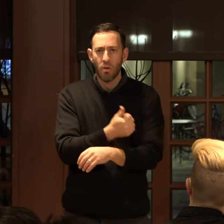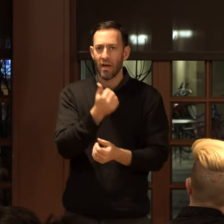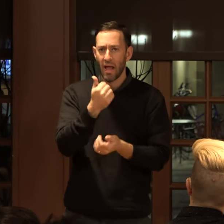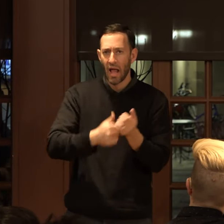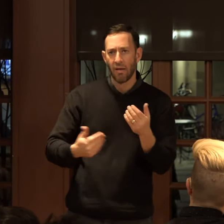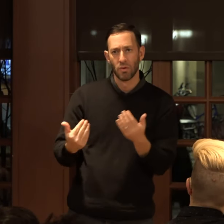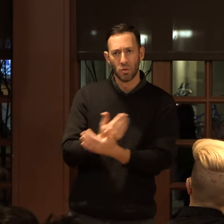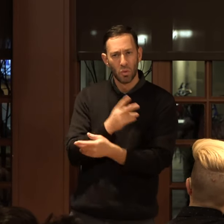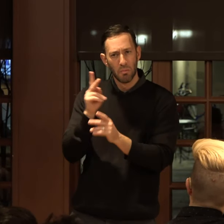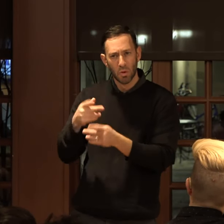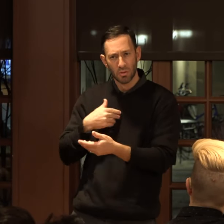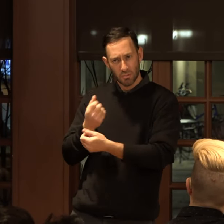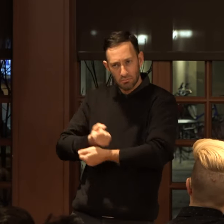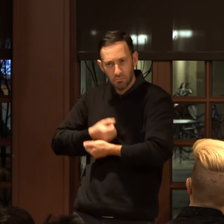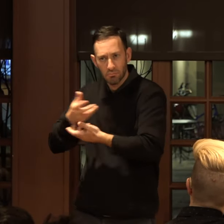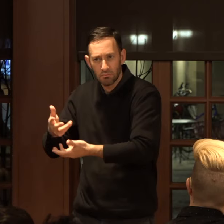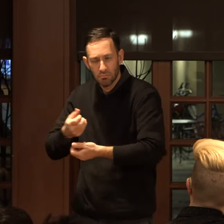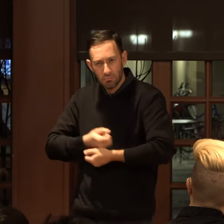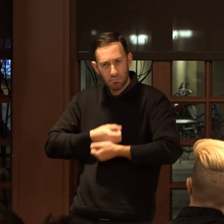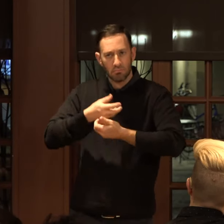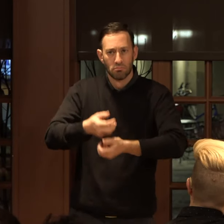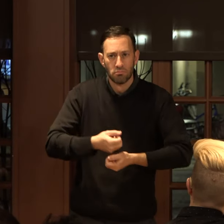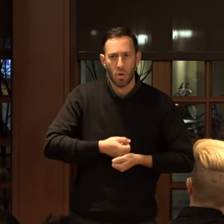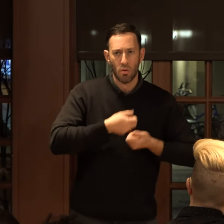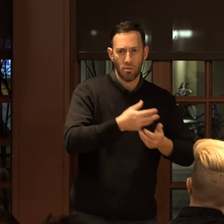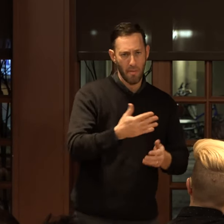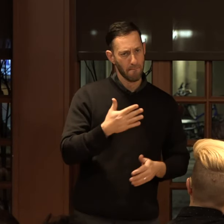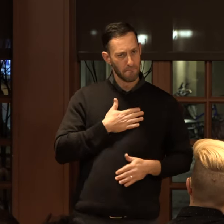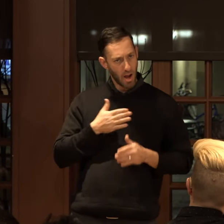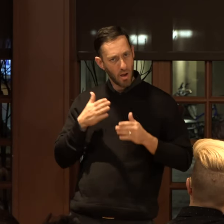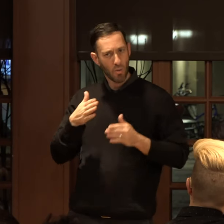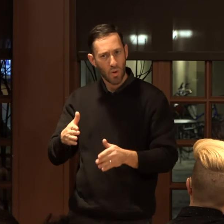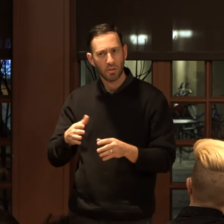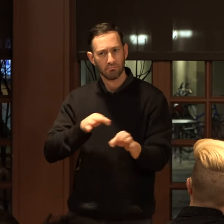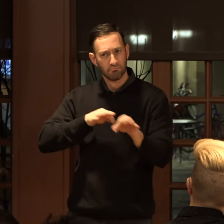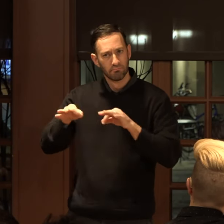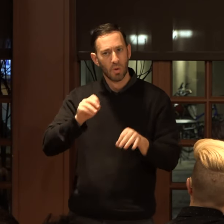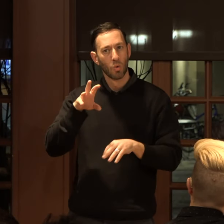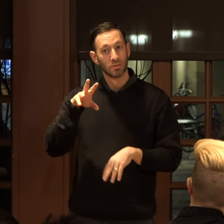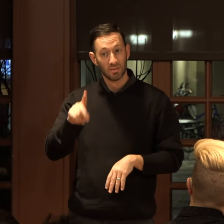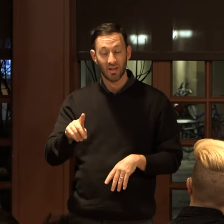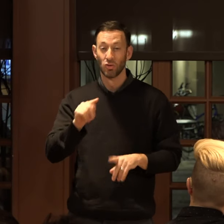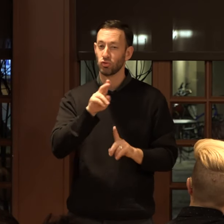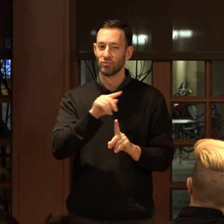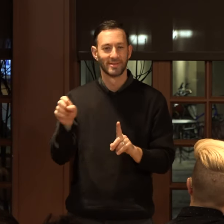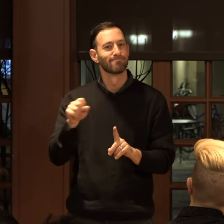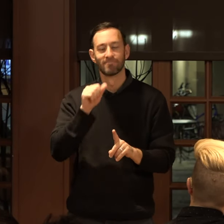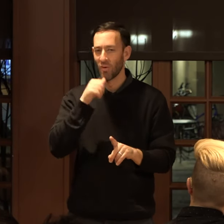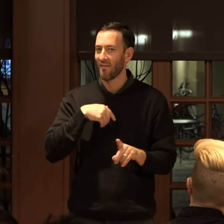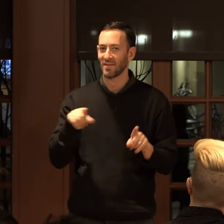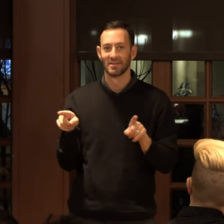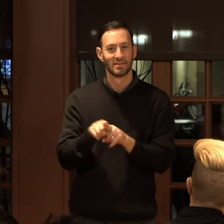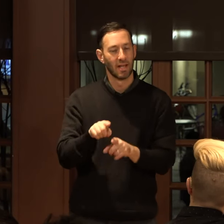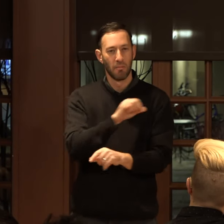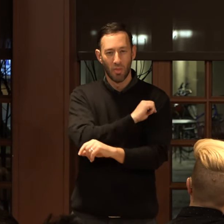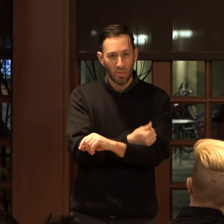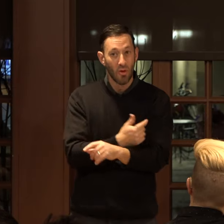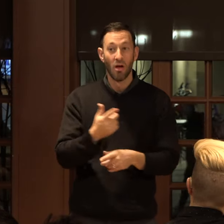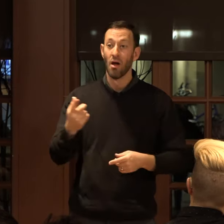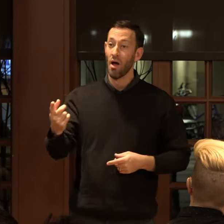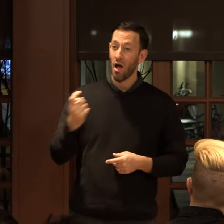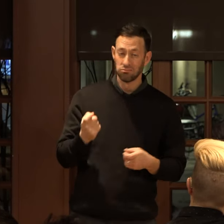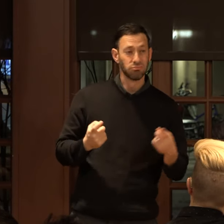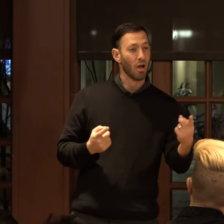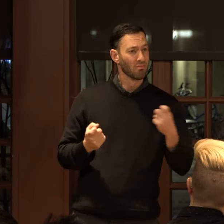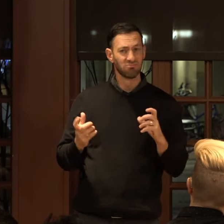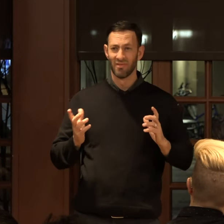confidant, I explain my OCD on my own terms. I do not hold the same power with my Tourette's. I welcome questions about my Tourette's and